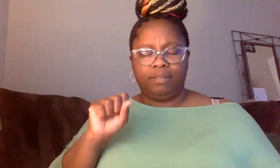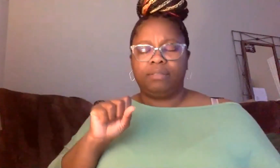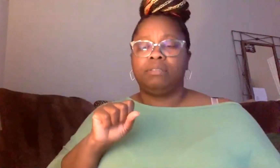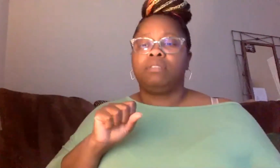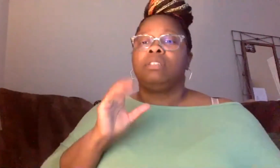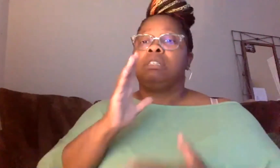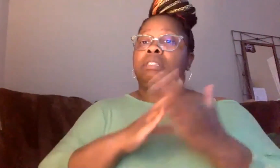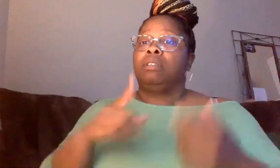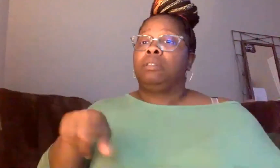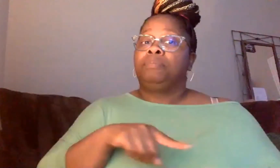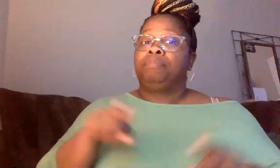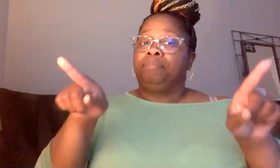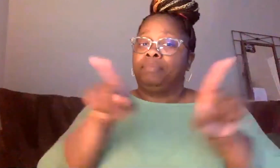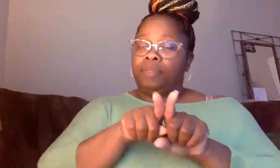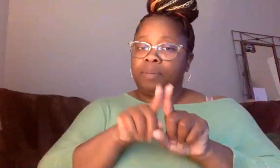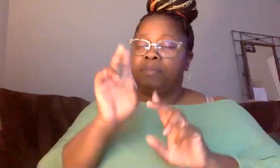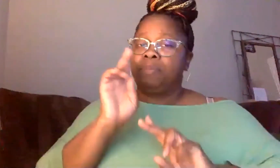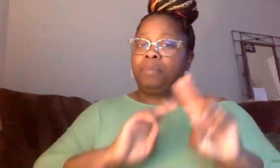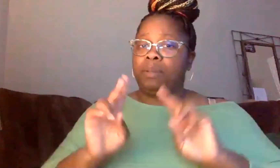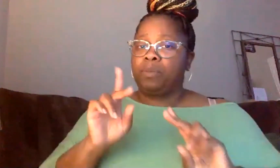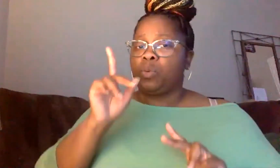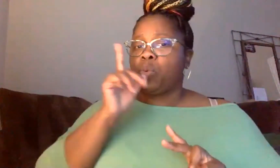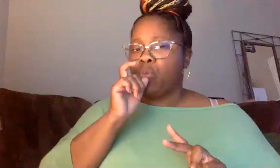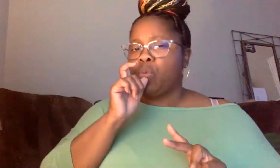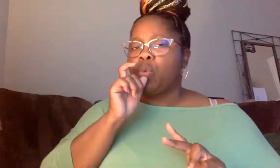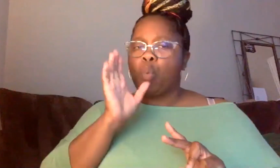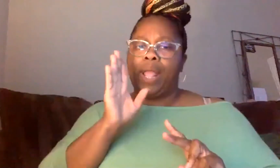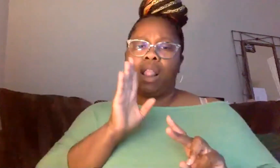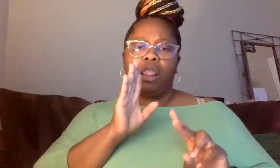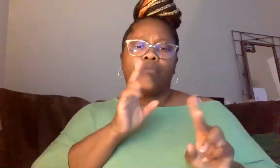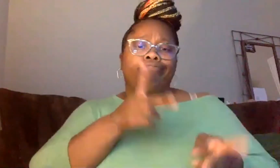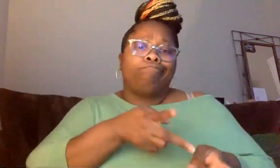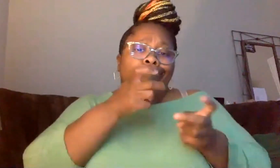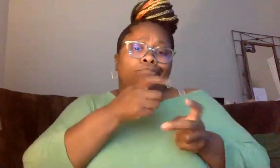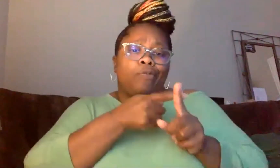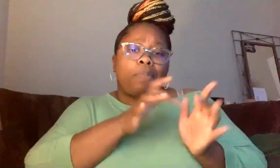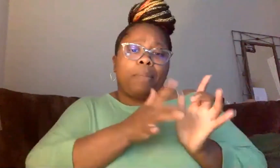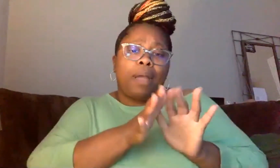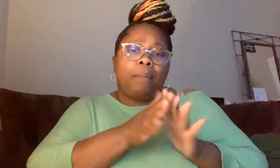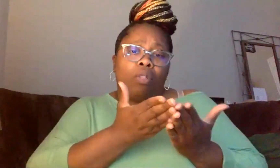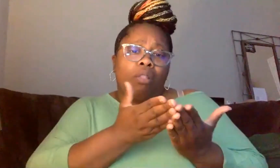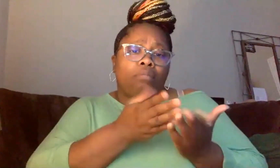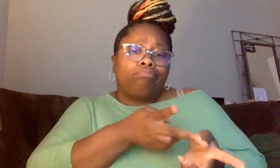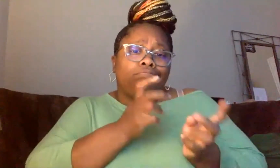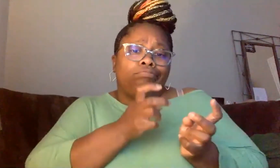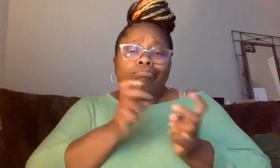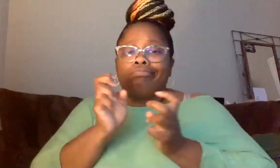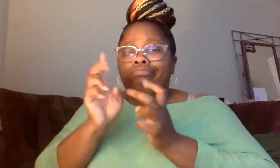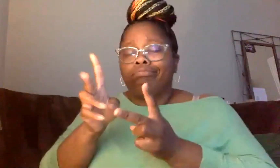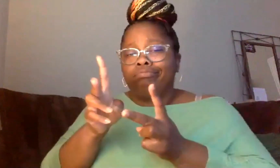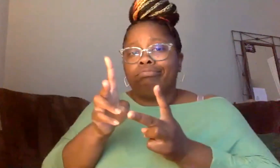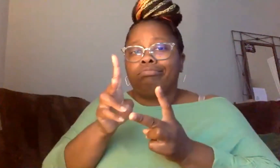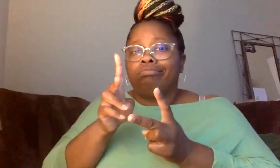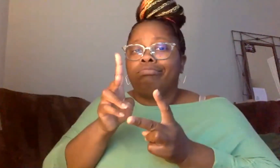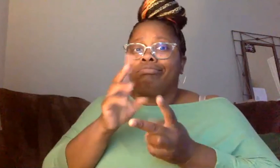people who quote Bible, if you will, particularly when you get into chapter one, verse